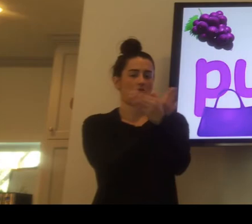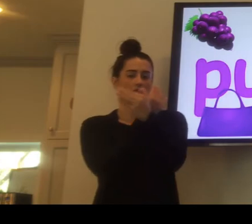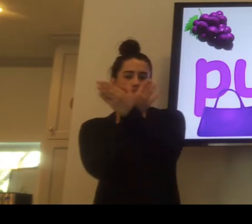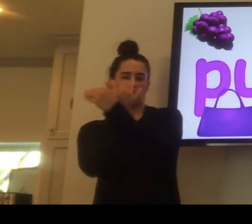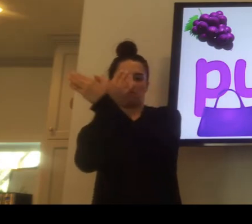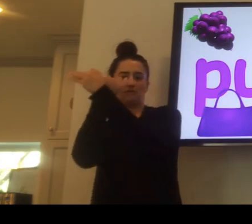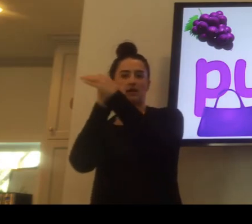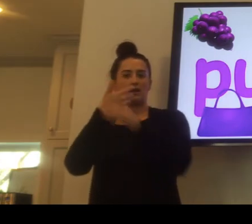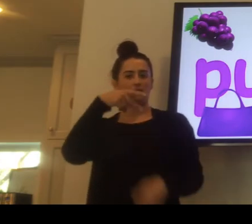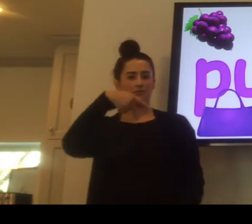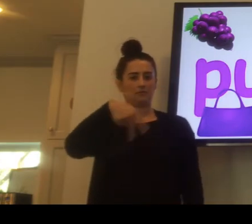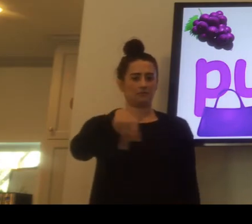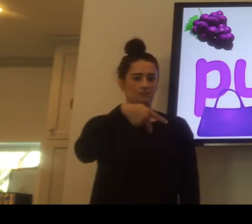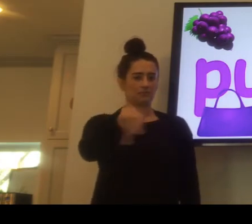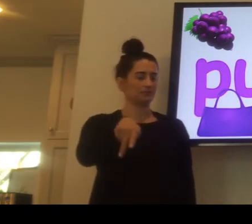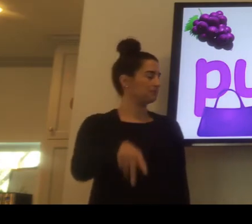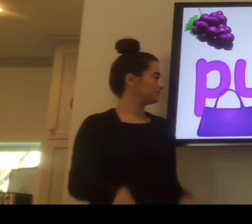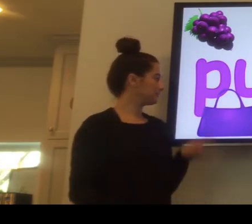A butterfly is purple.